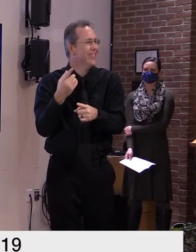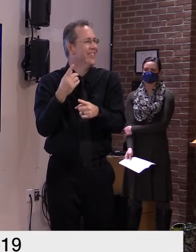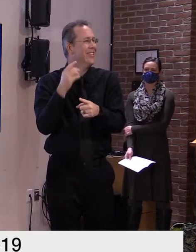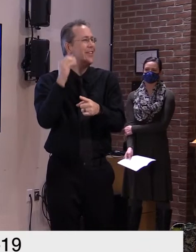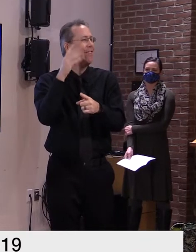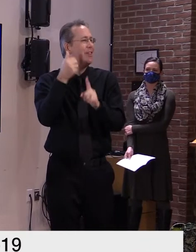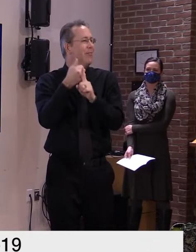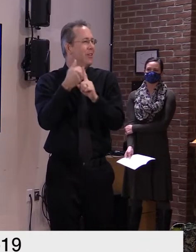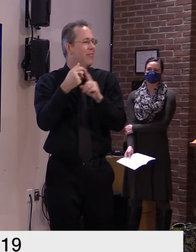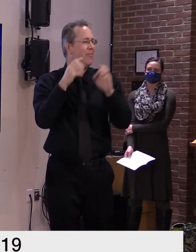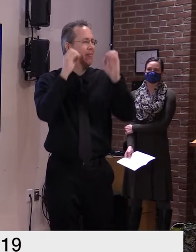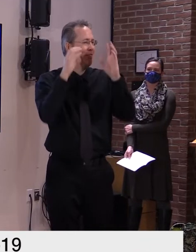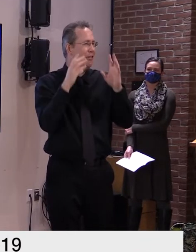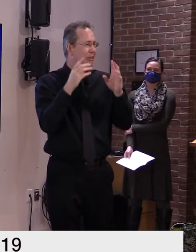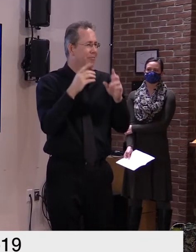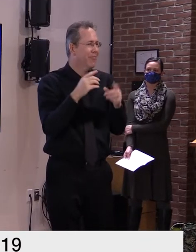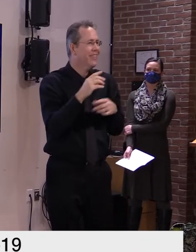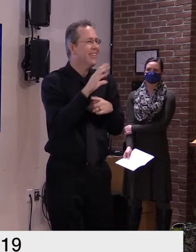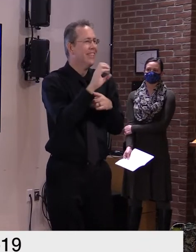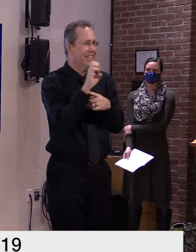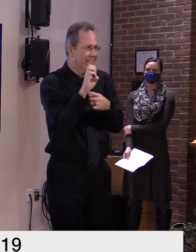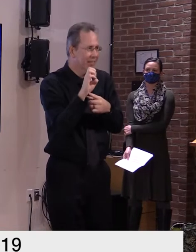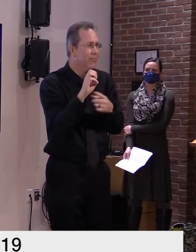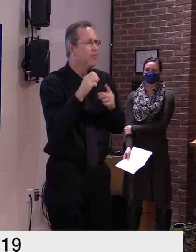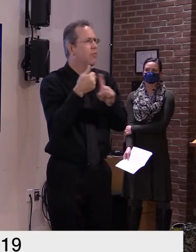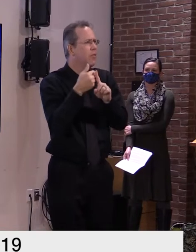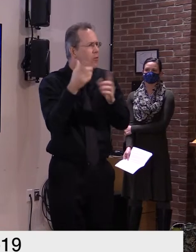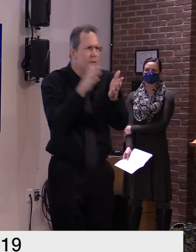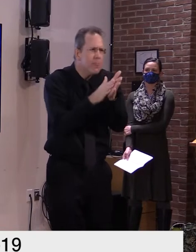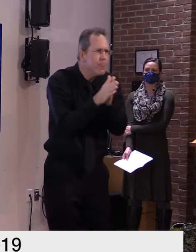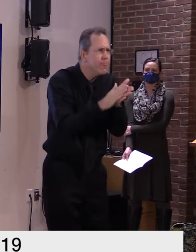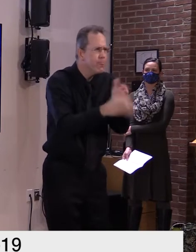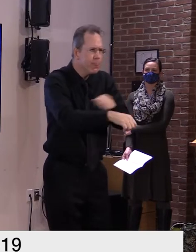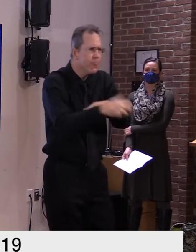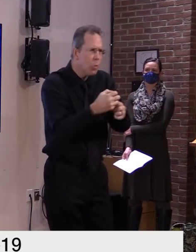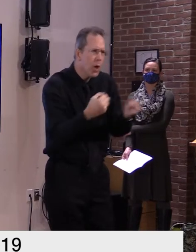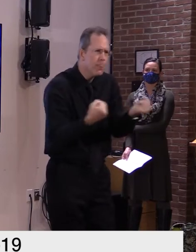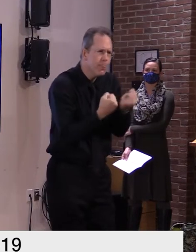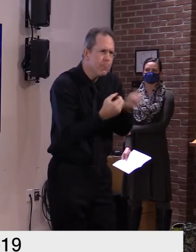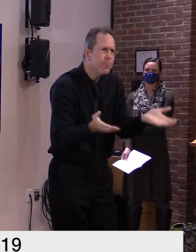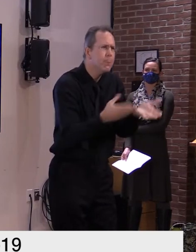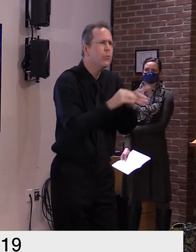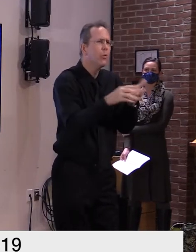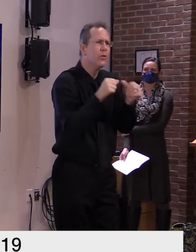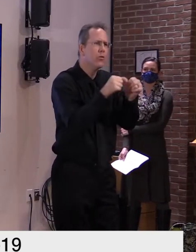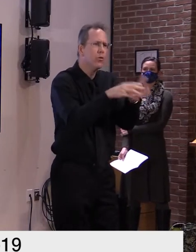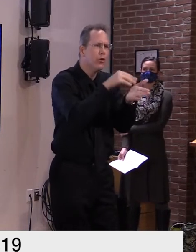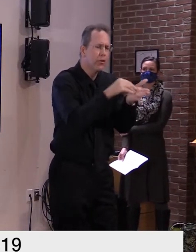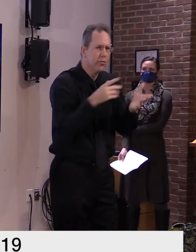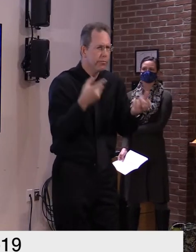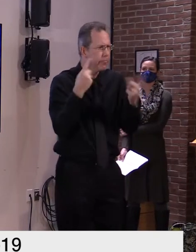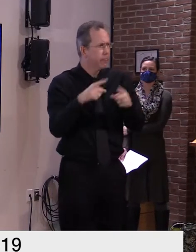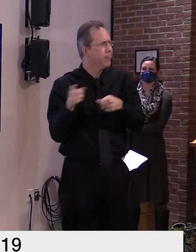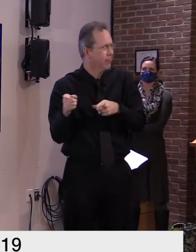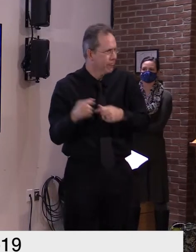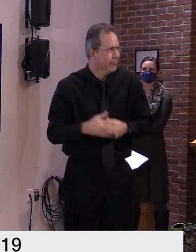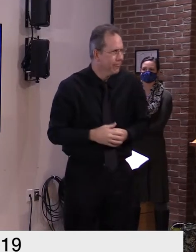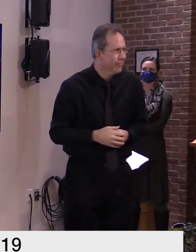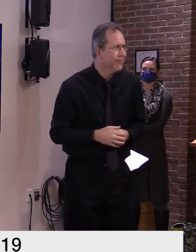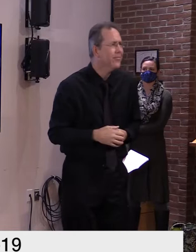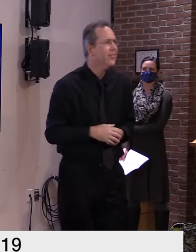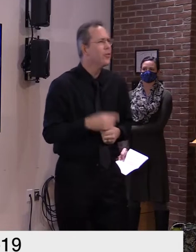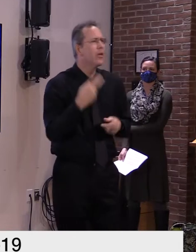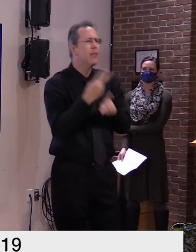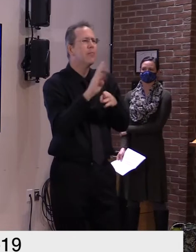well as the centrality of robust cte programs for our economic health and recovery as a state it made sense to infuse our cte